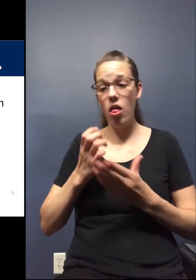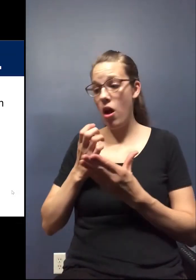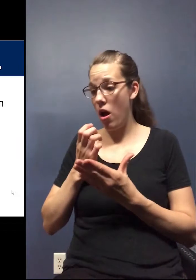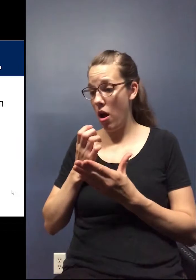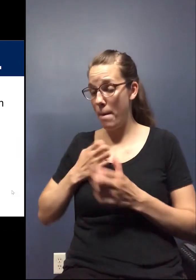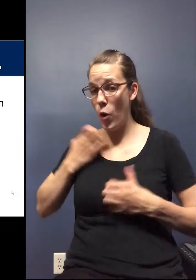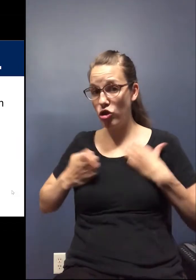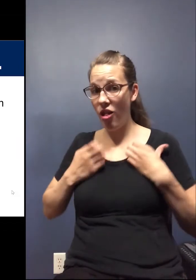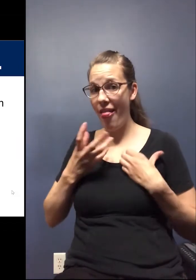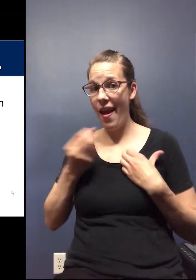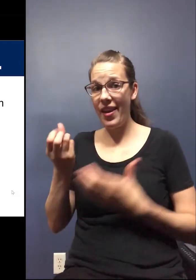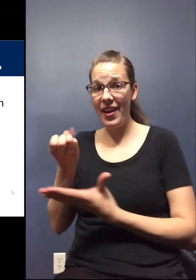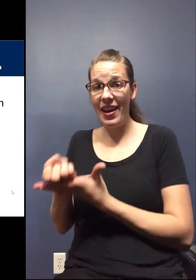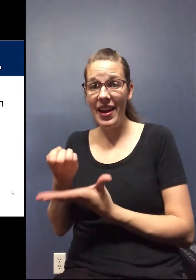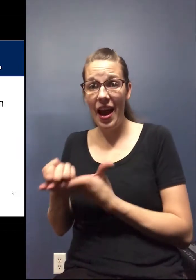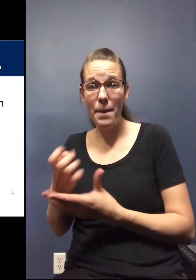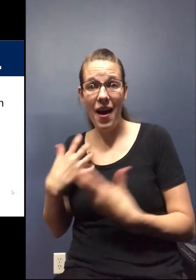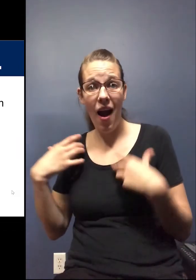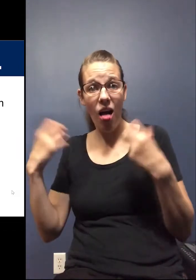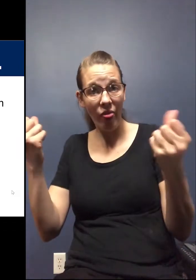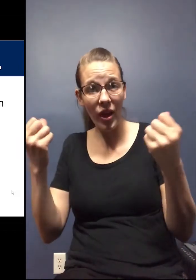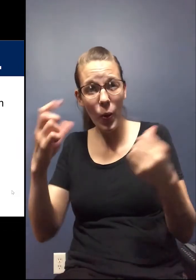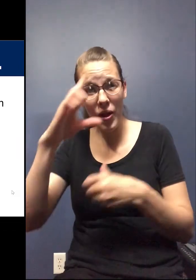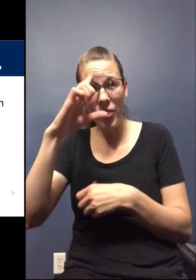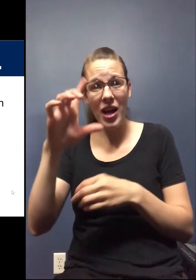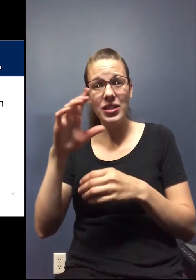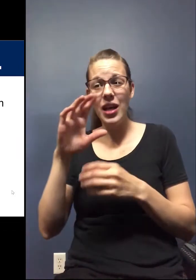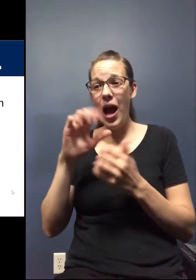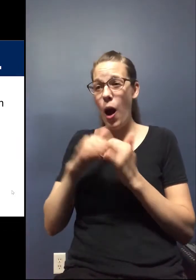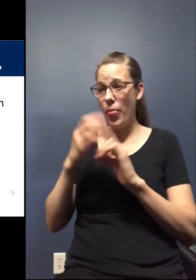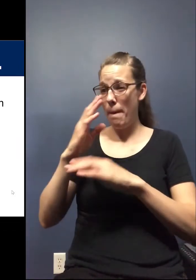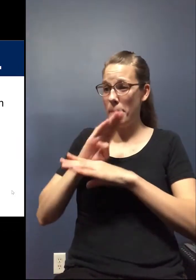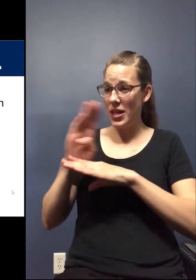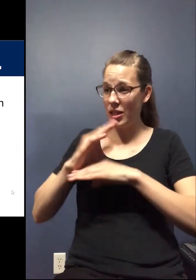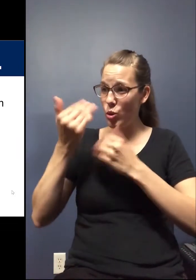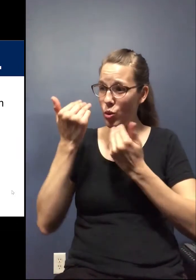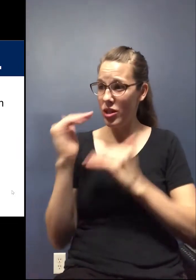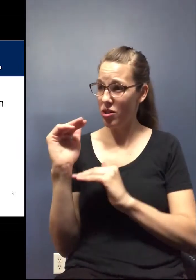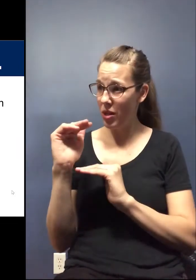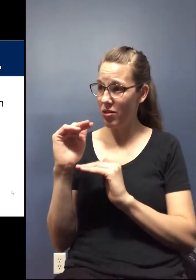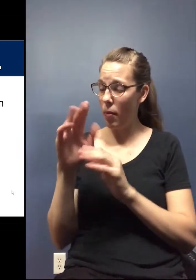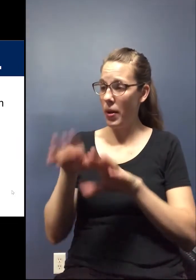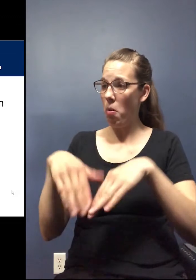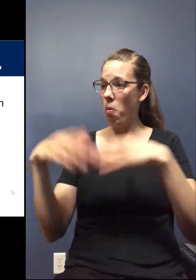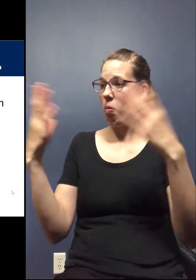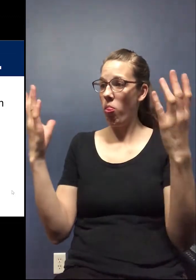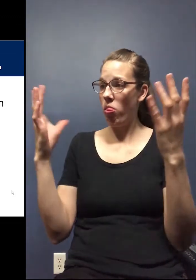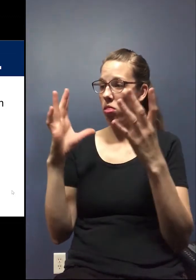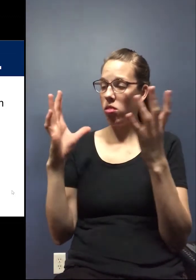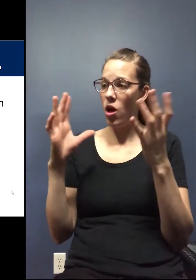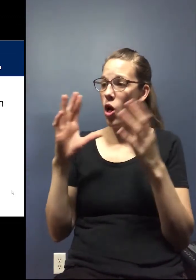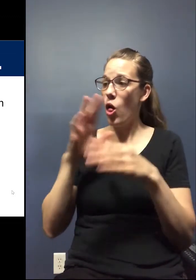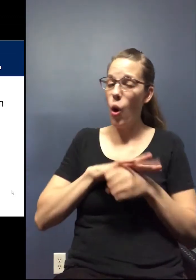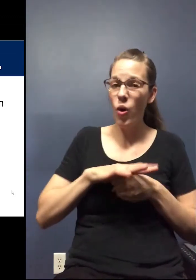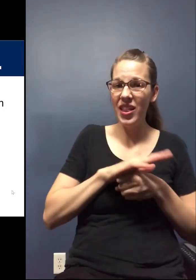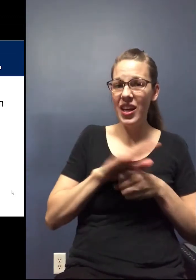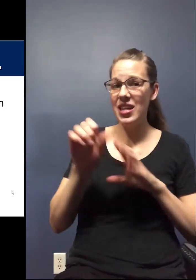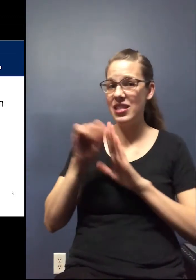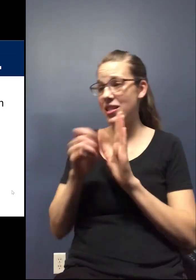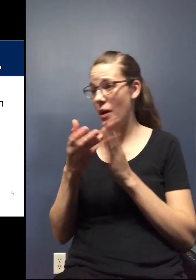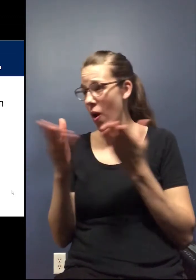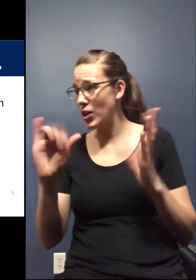health? What are your thoughts on how these business restrictions are being lifted at the local and statewide level?